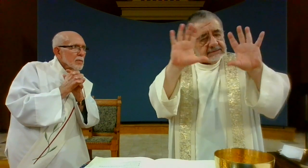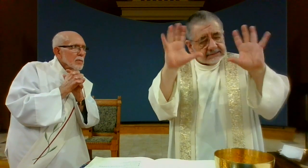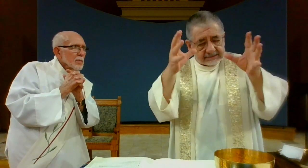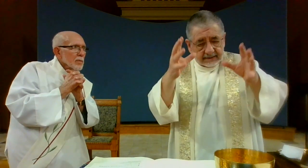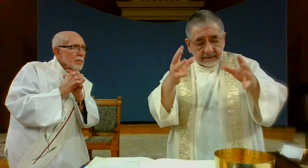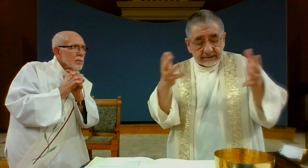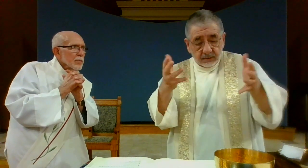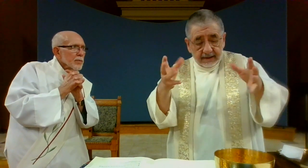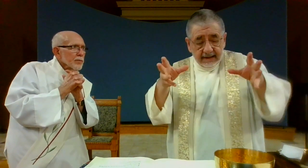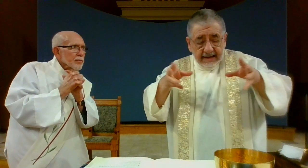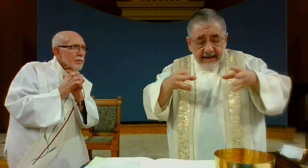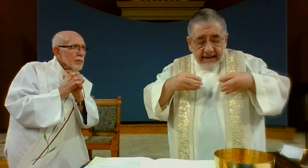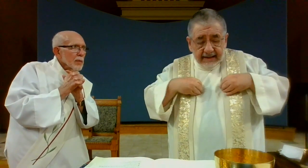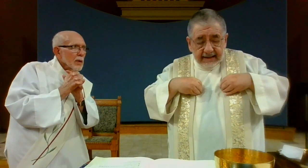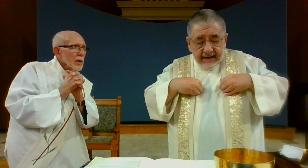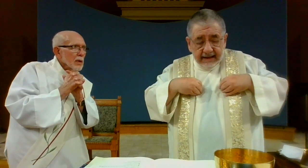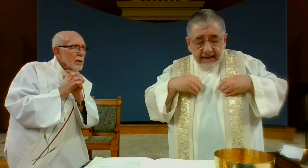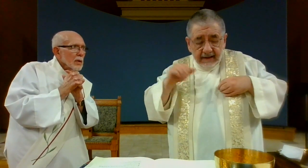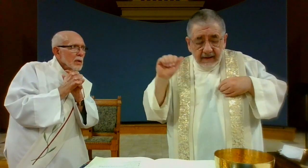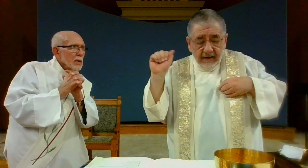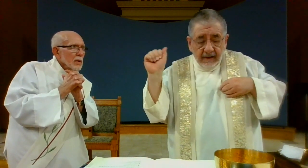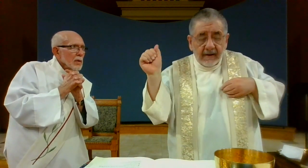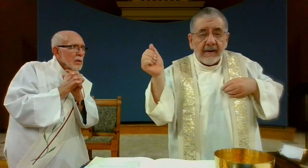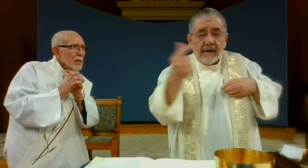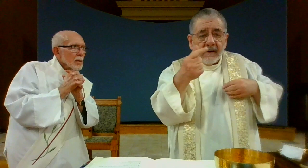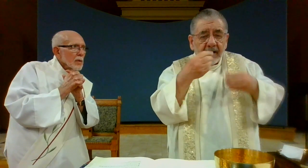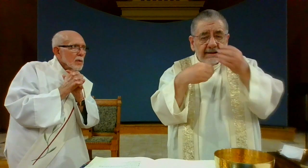Saying, take this, all of you, and eat of it.